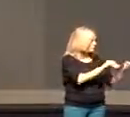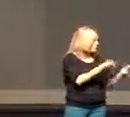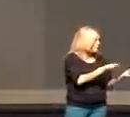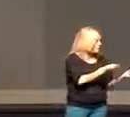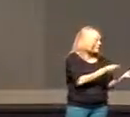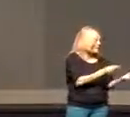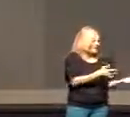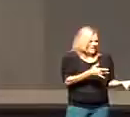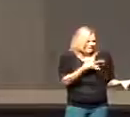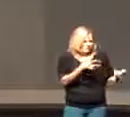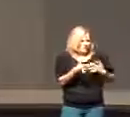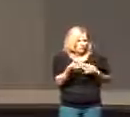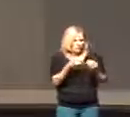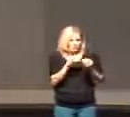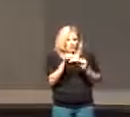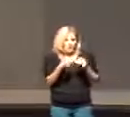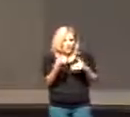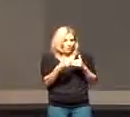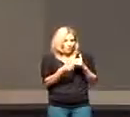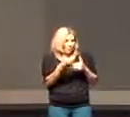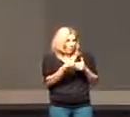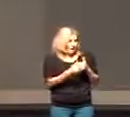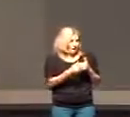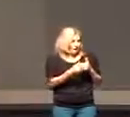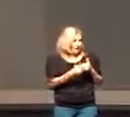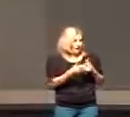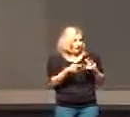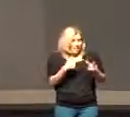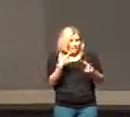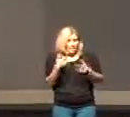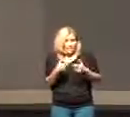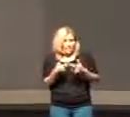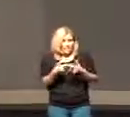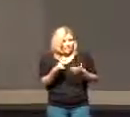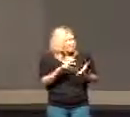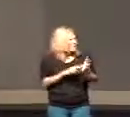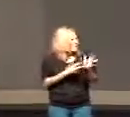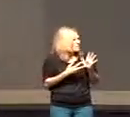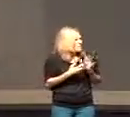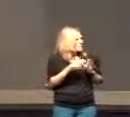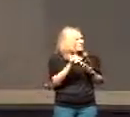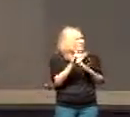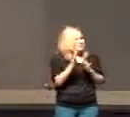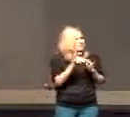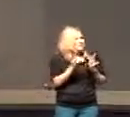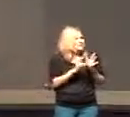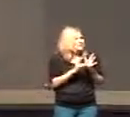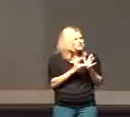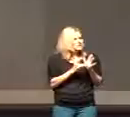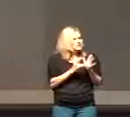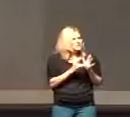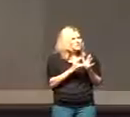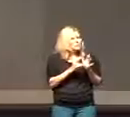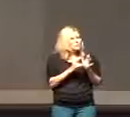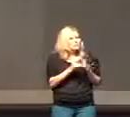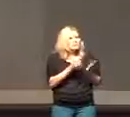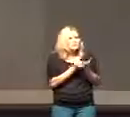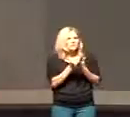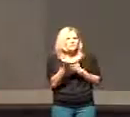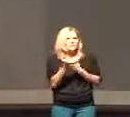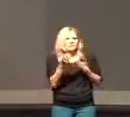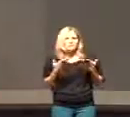concerned more with having bread on the boat rather than what it meant that Jesus was the sovereign